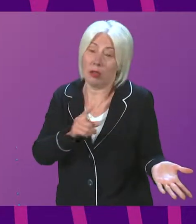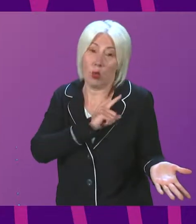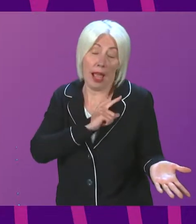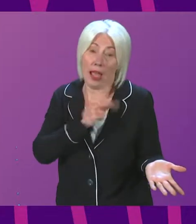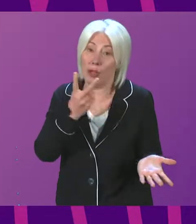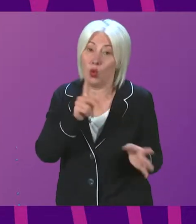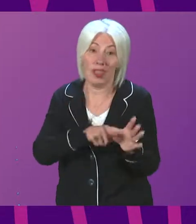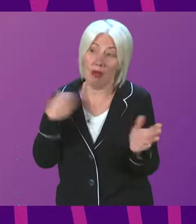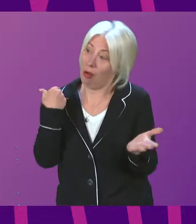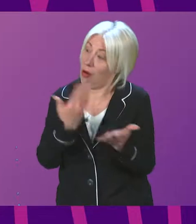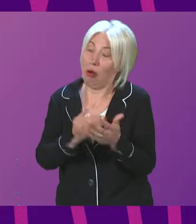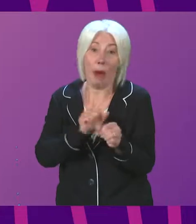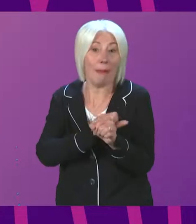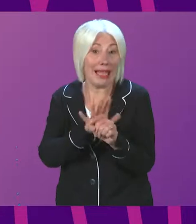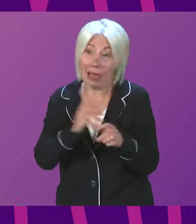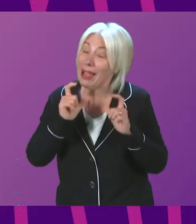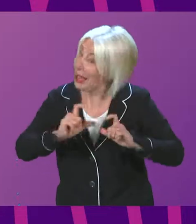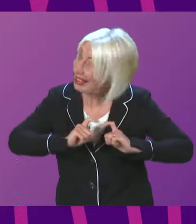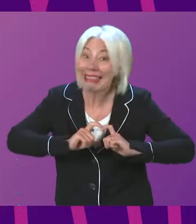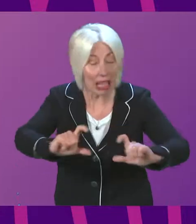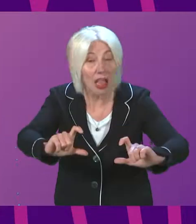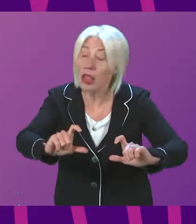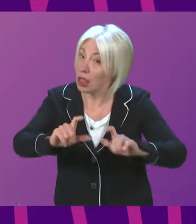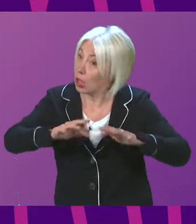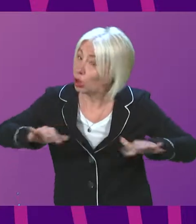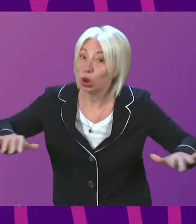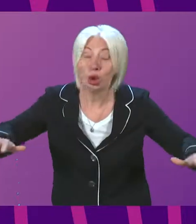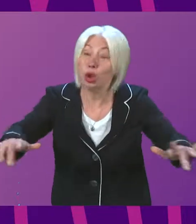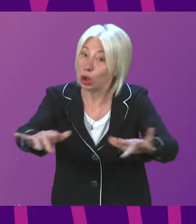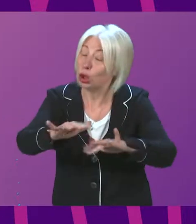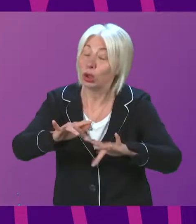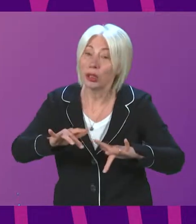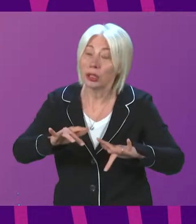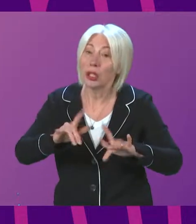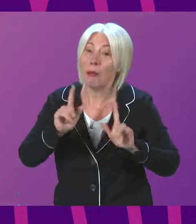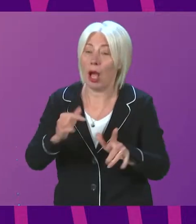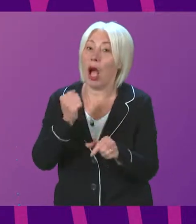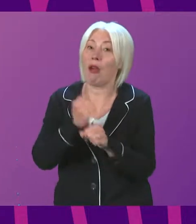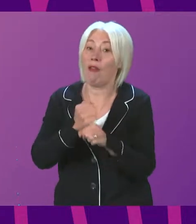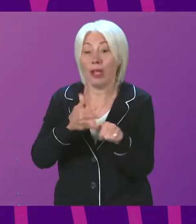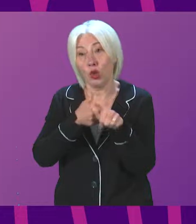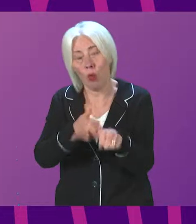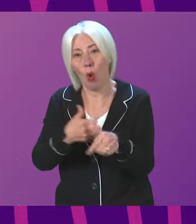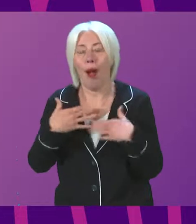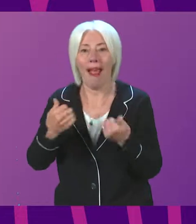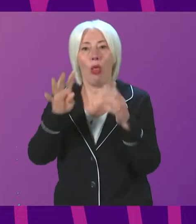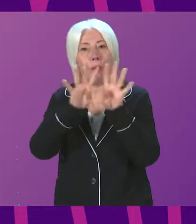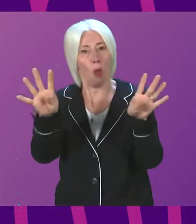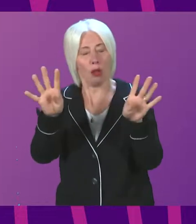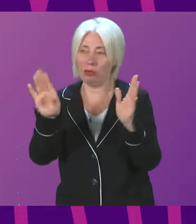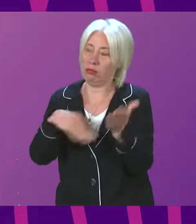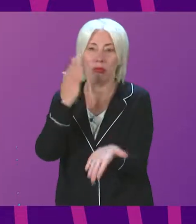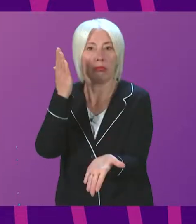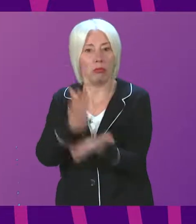a two-year pandemic, which is still making its presence felt. But the government is supporting health boards to ensure